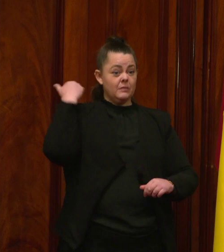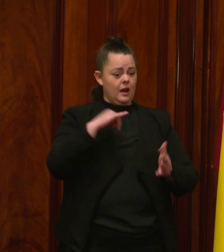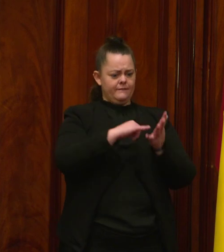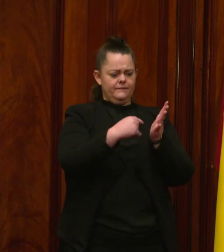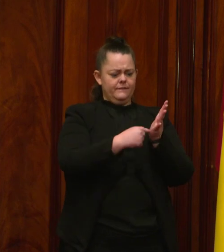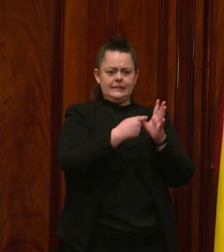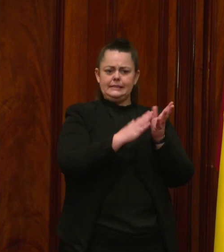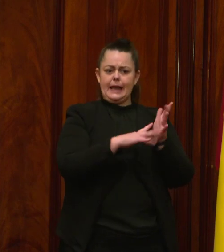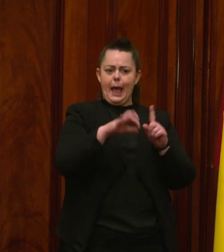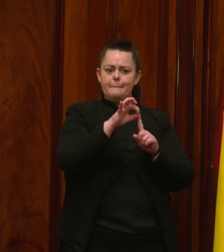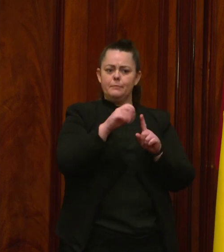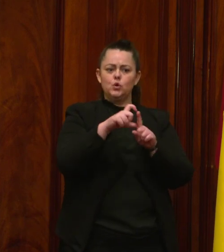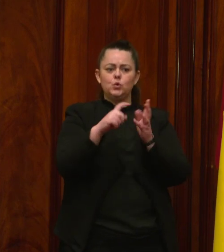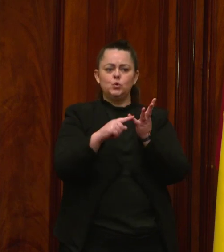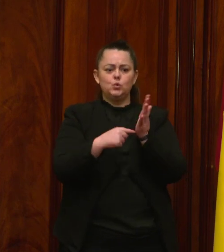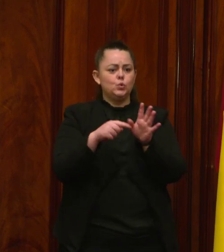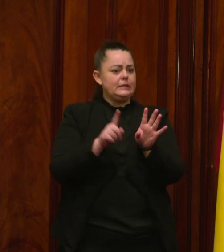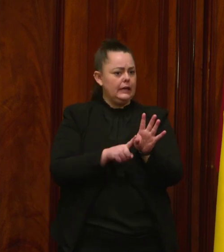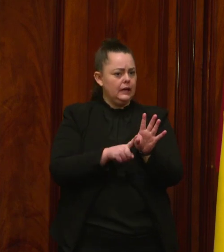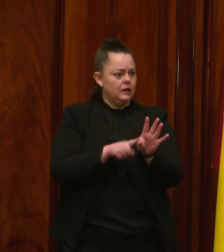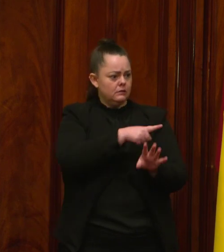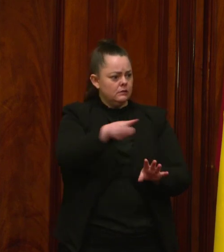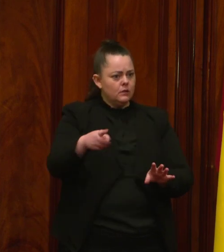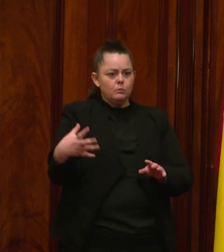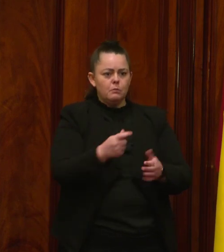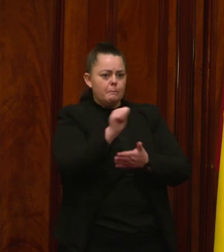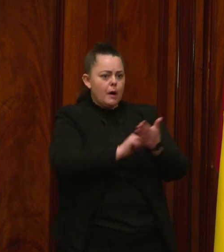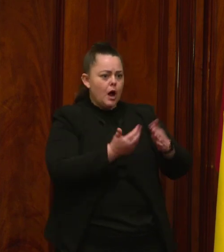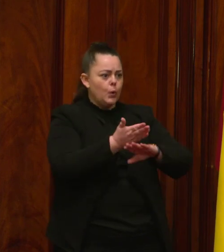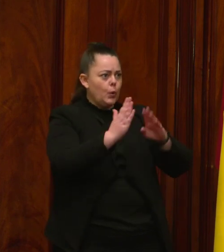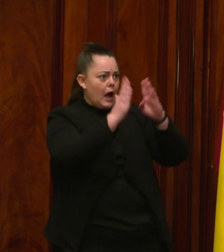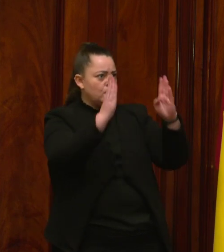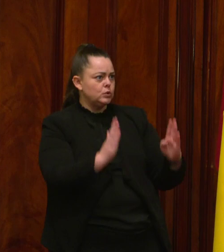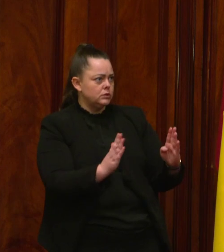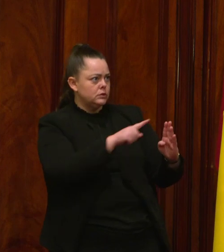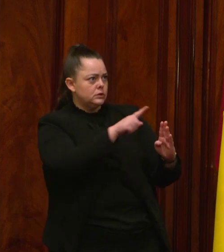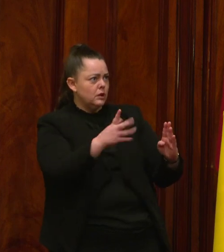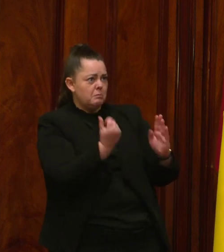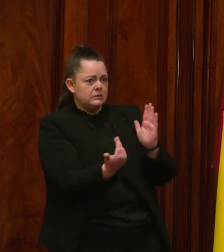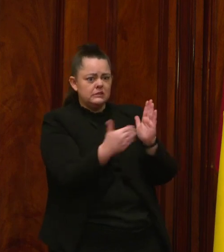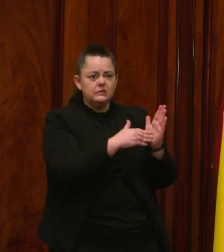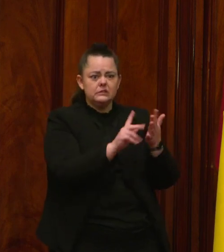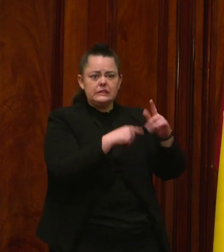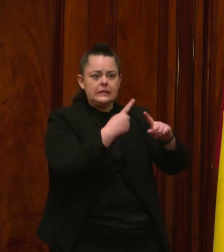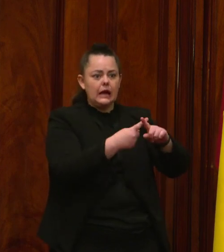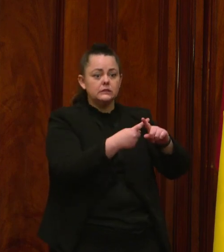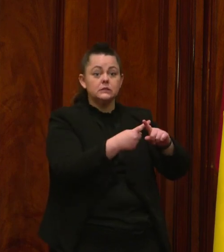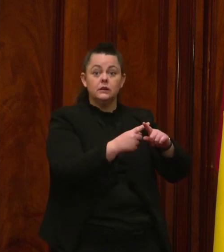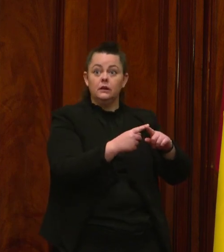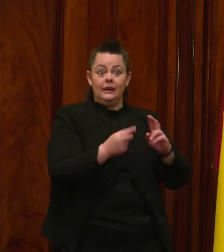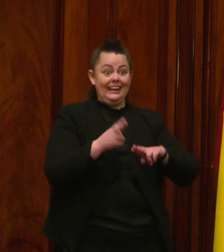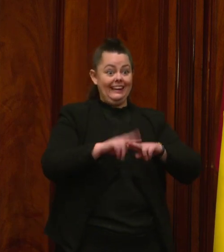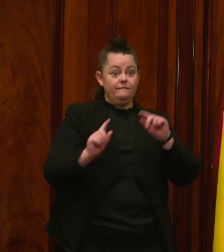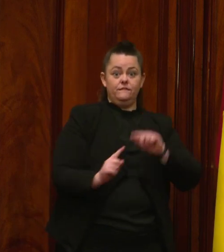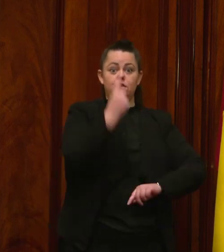for first-home buyers purchasing a house up to $800,000. For first-home buyers purchasing a